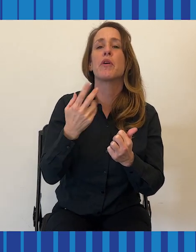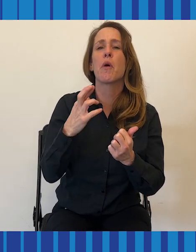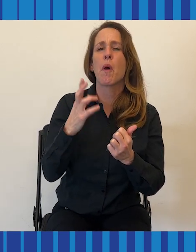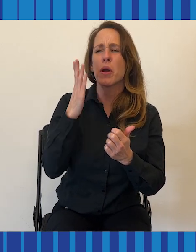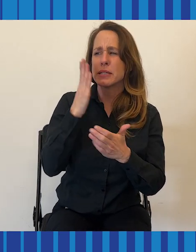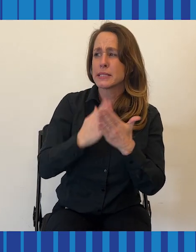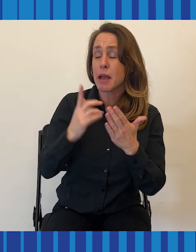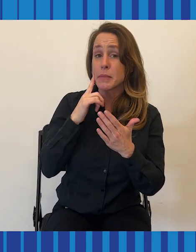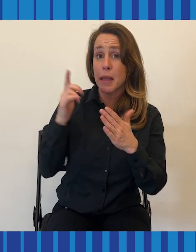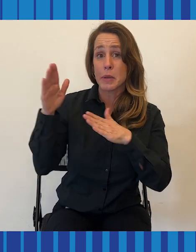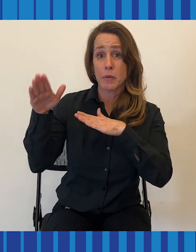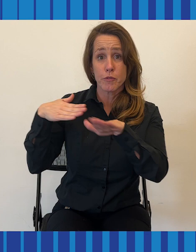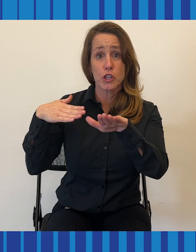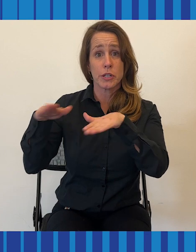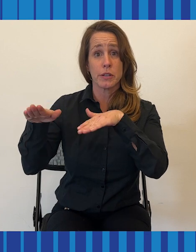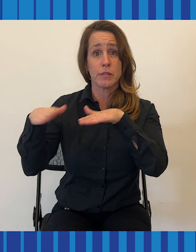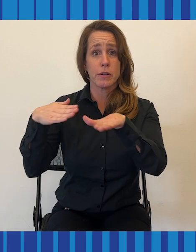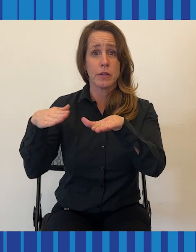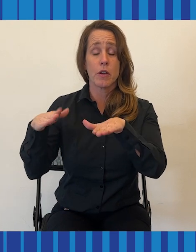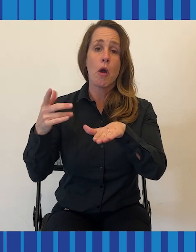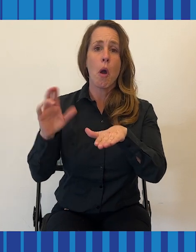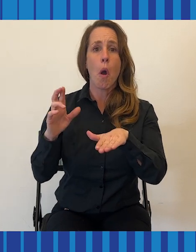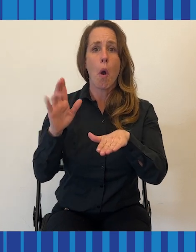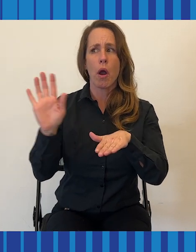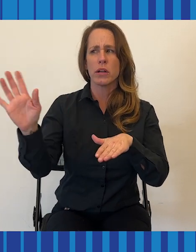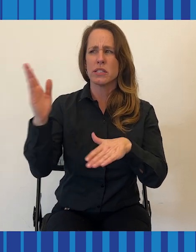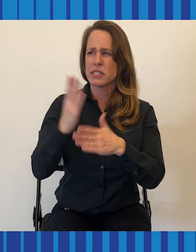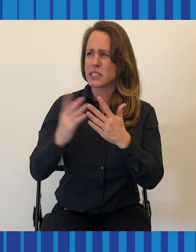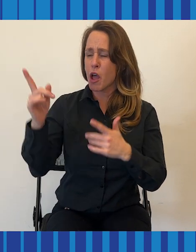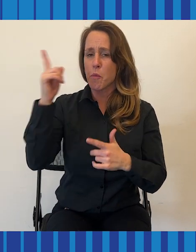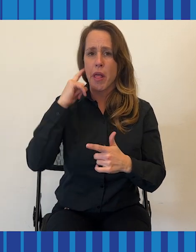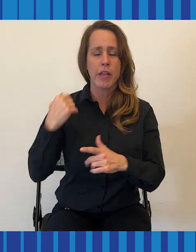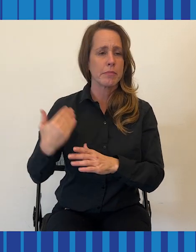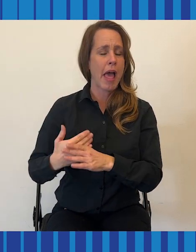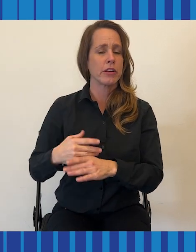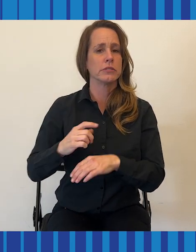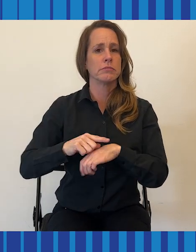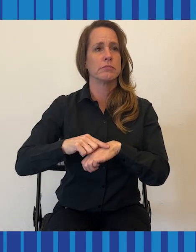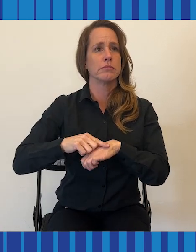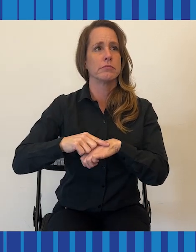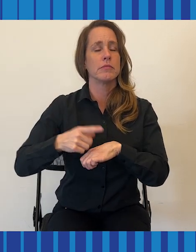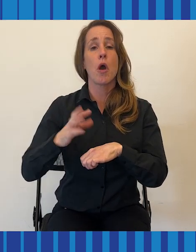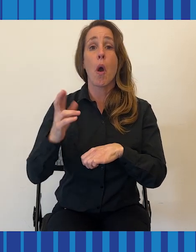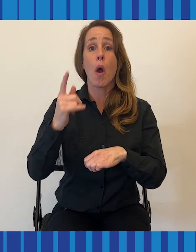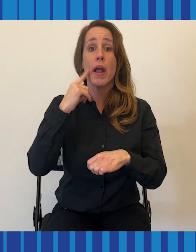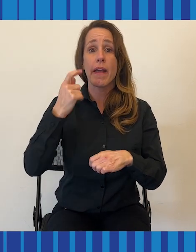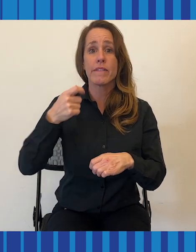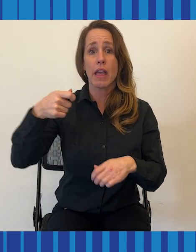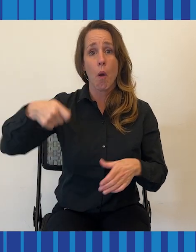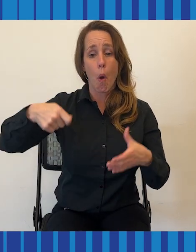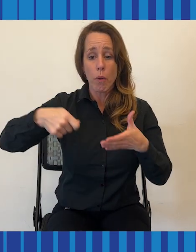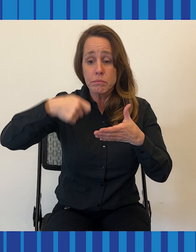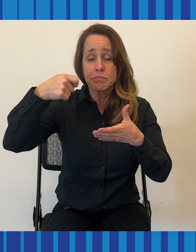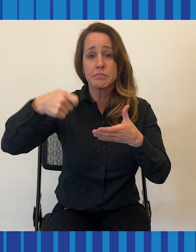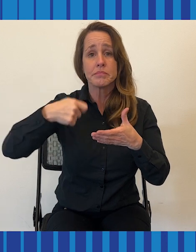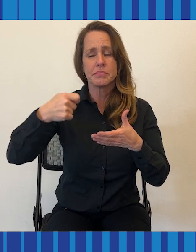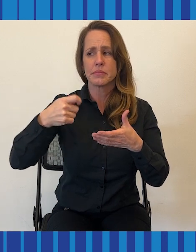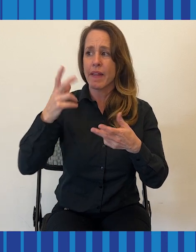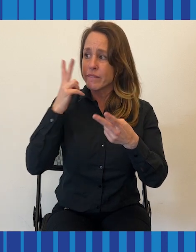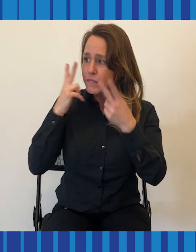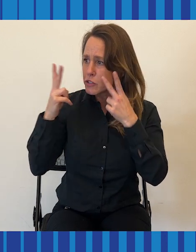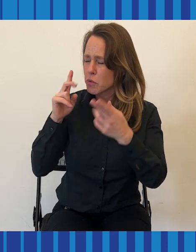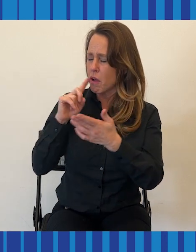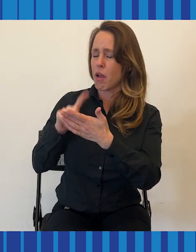slurping. Some less common triggers include the sounds of footsteps, the motion of someone else fidgeting, or even the way someone holds a spoon.